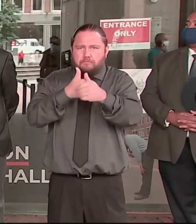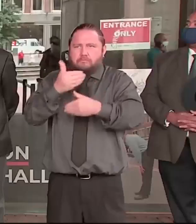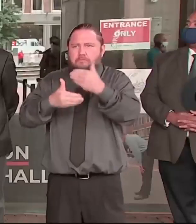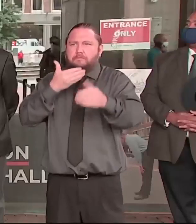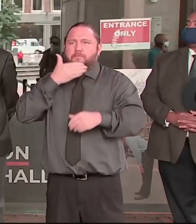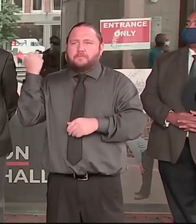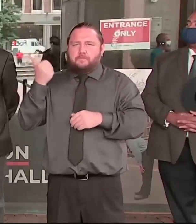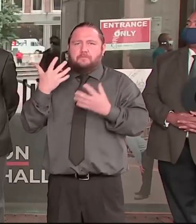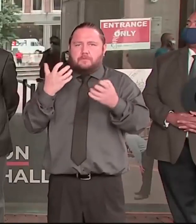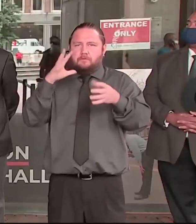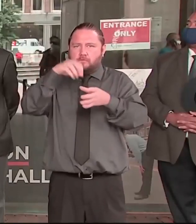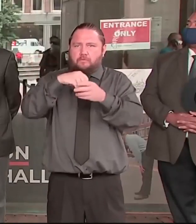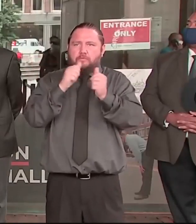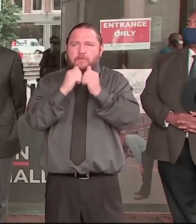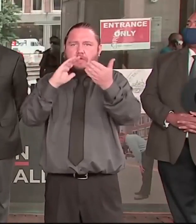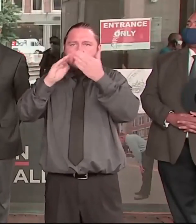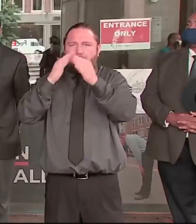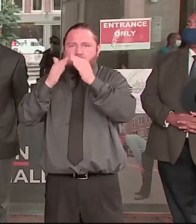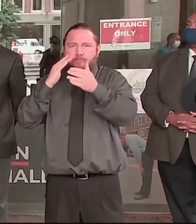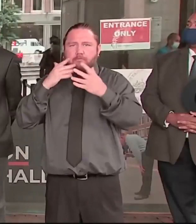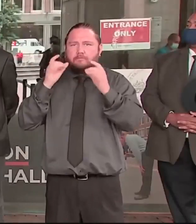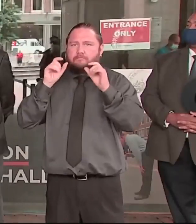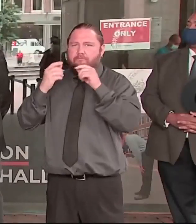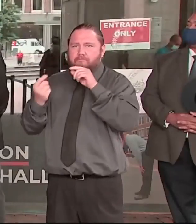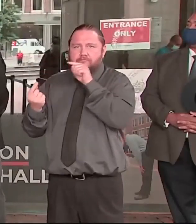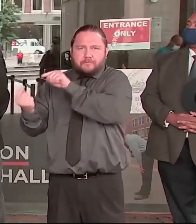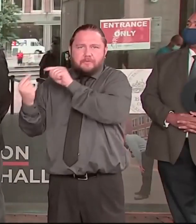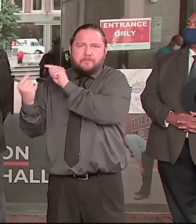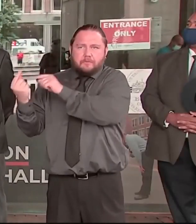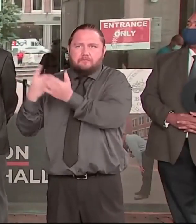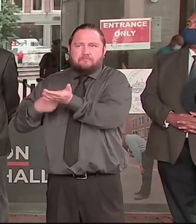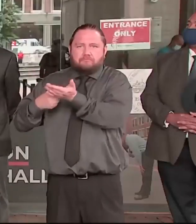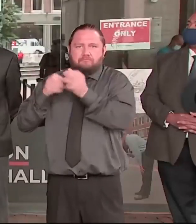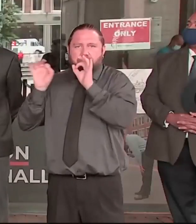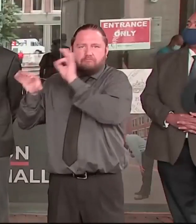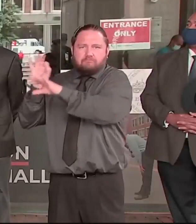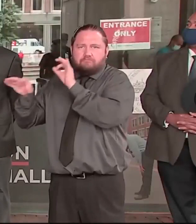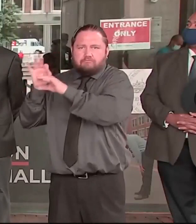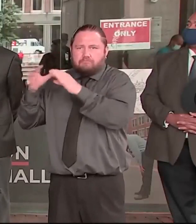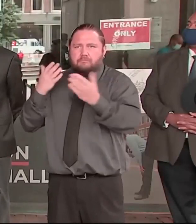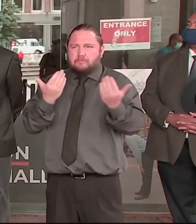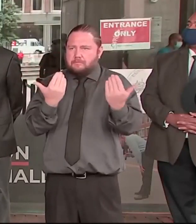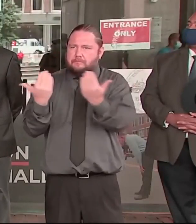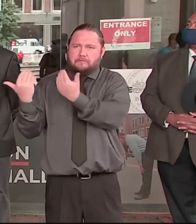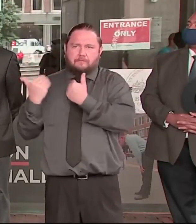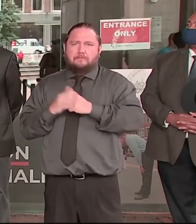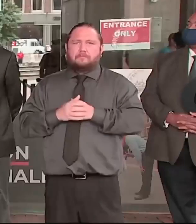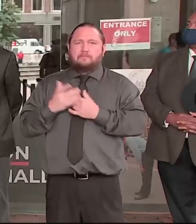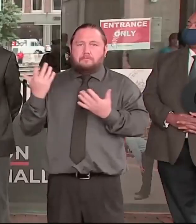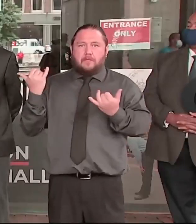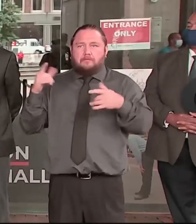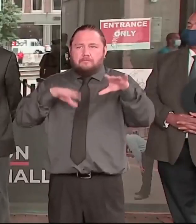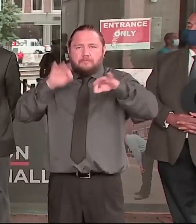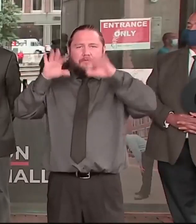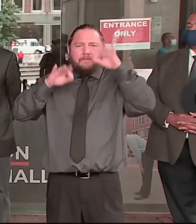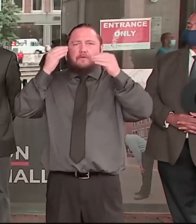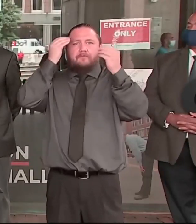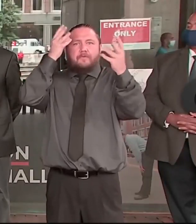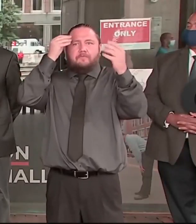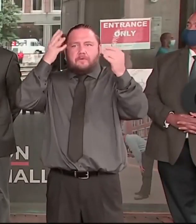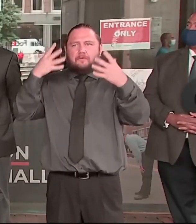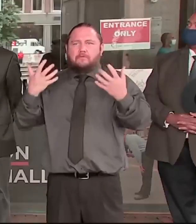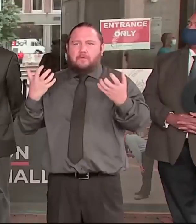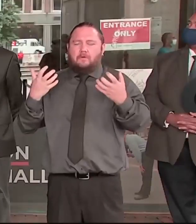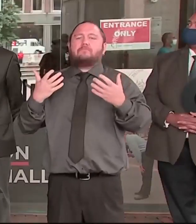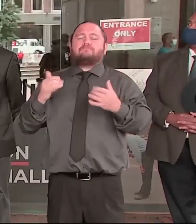community and seek feedback. Four, we will reform all of our use of force policies based on